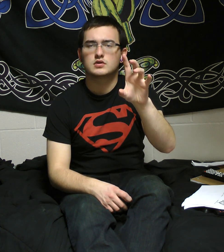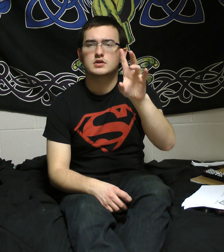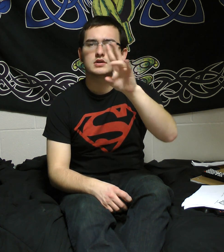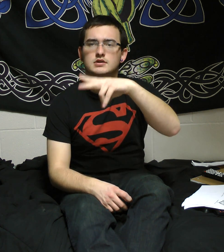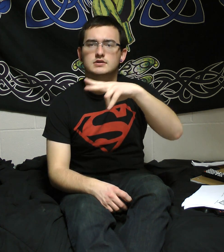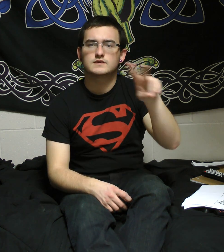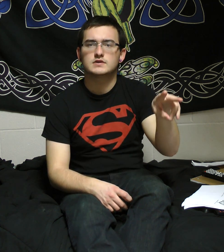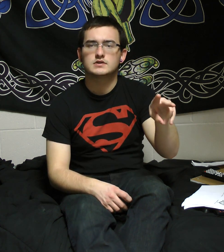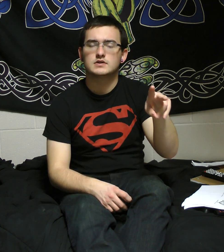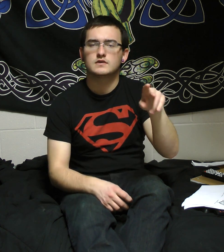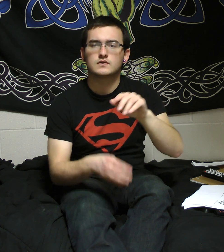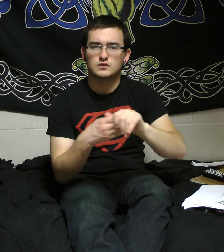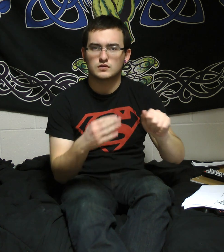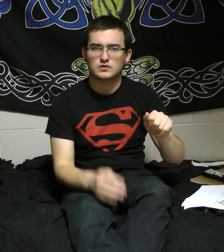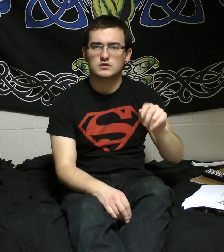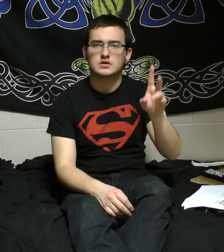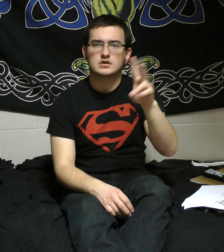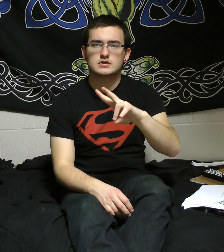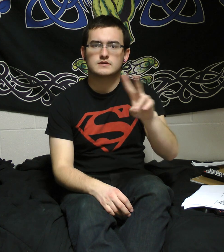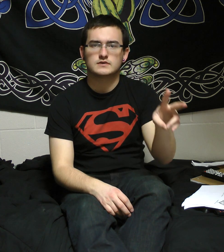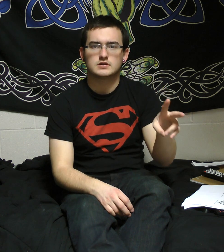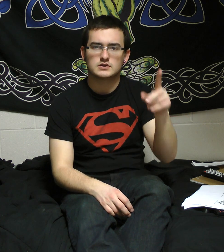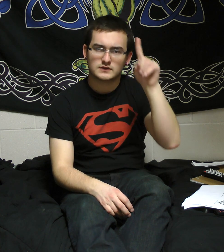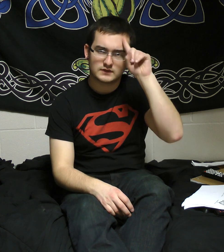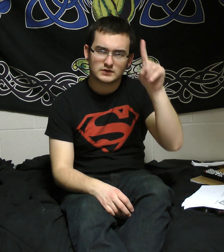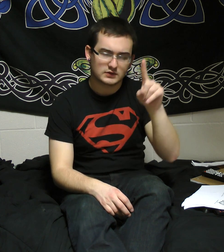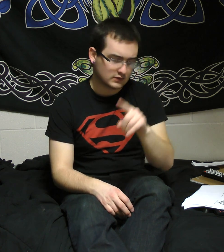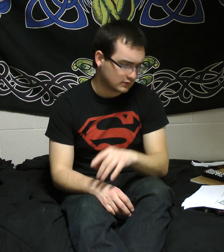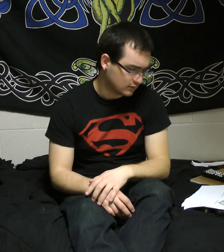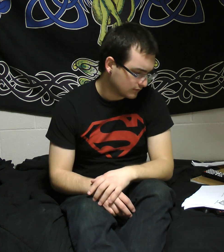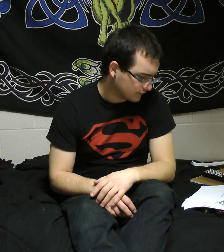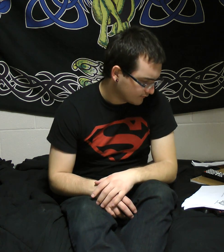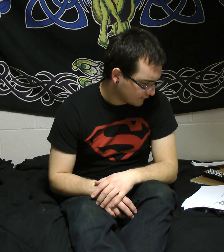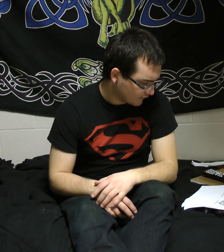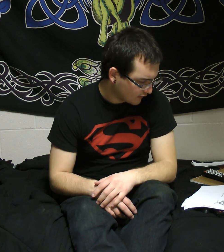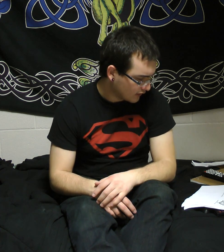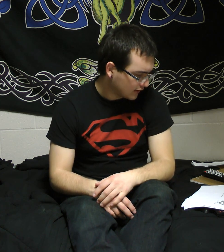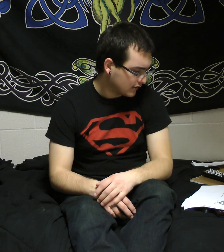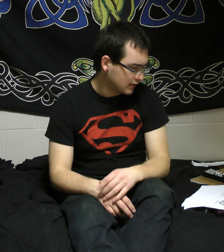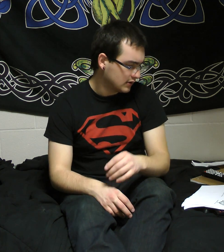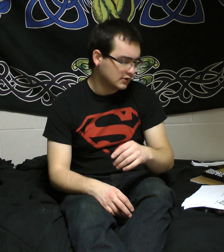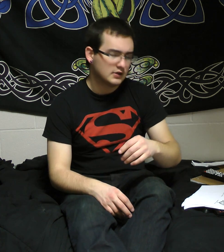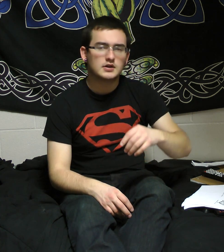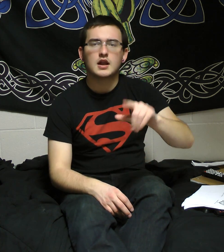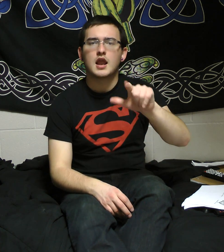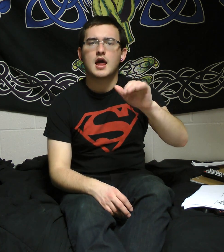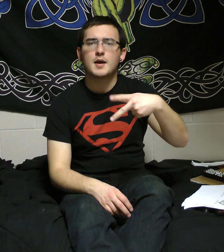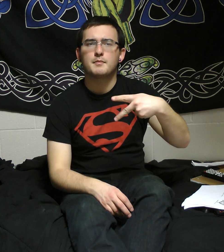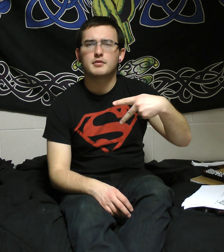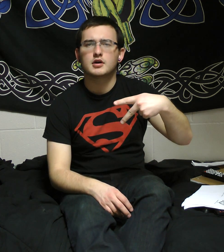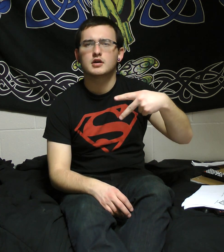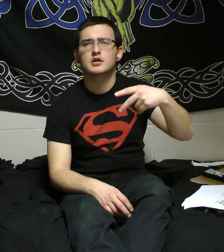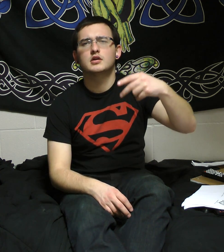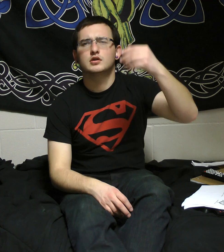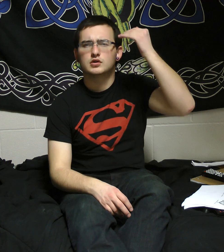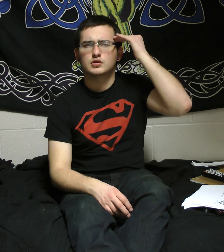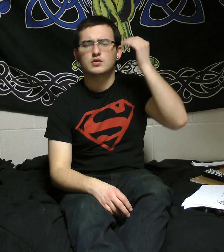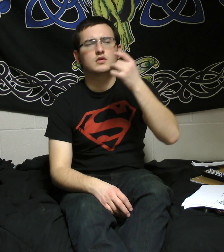And I said I wouldn't call, but I'm a little drunk and I need you now